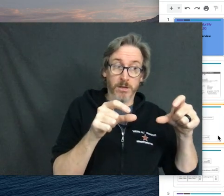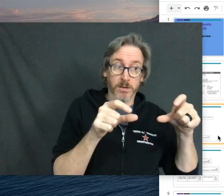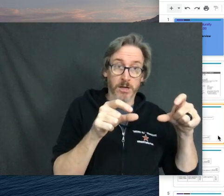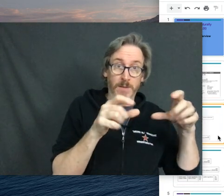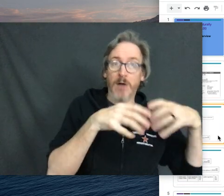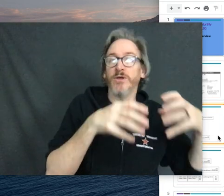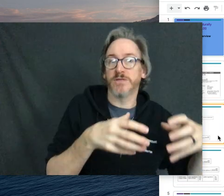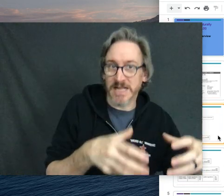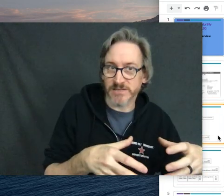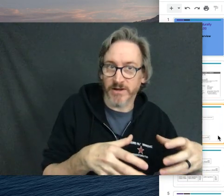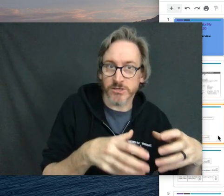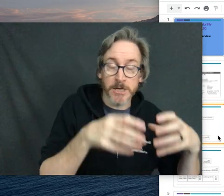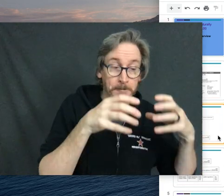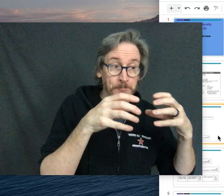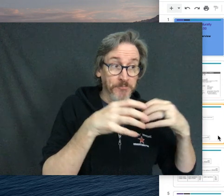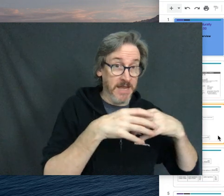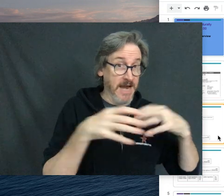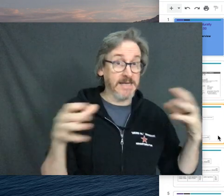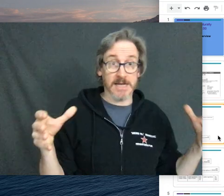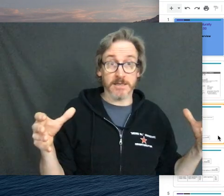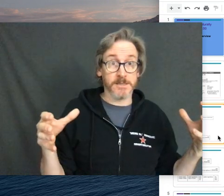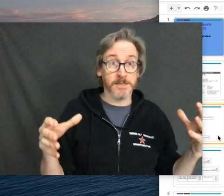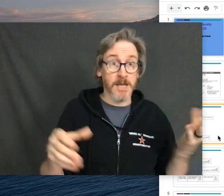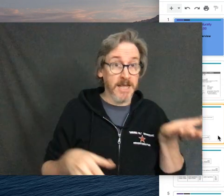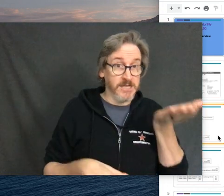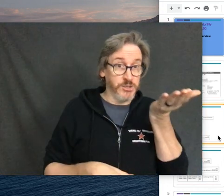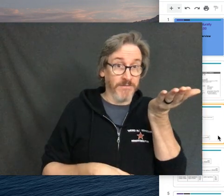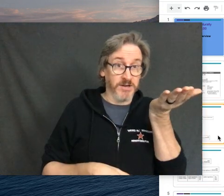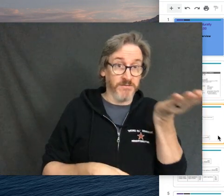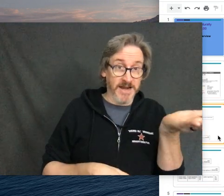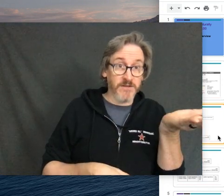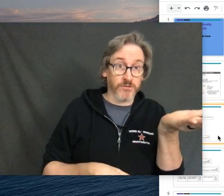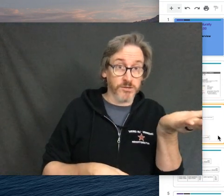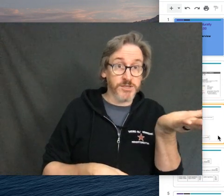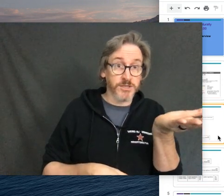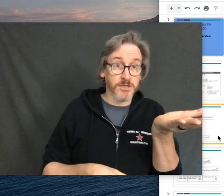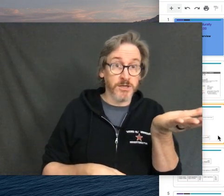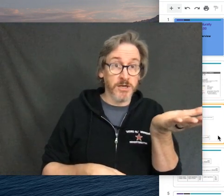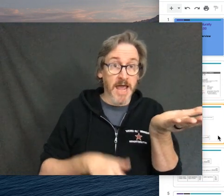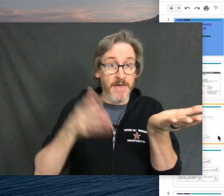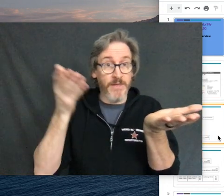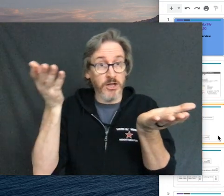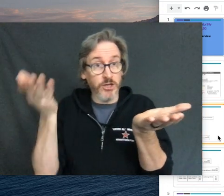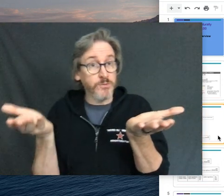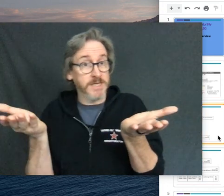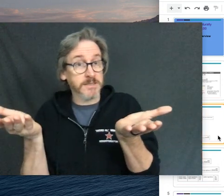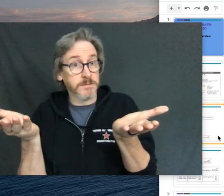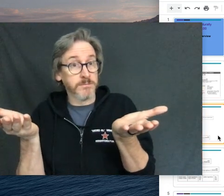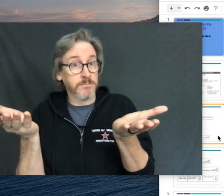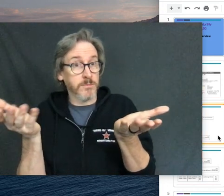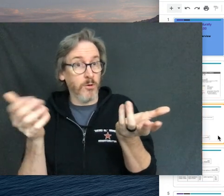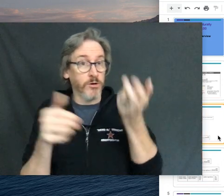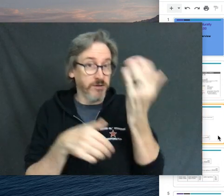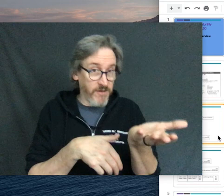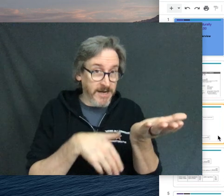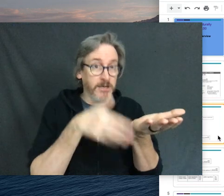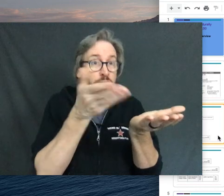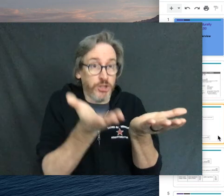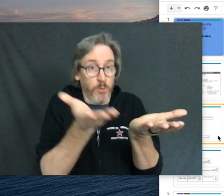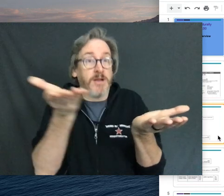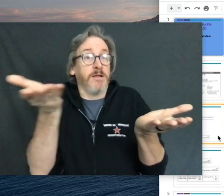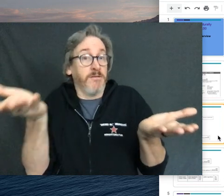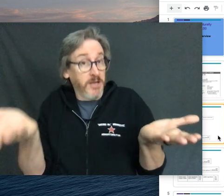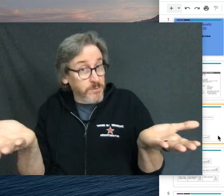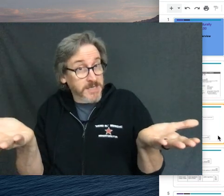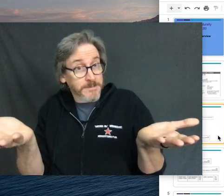up how we use classifiers in any sentence, is you have to define it first, and then use it, or define it,